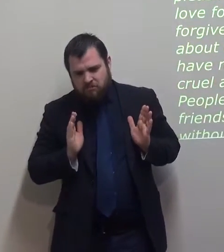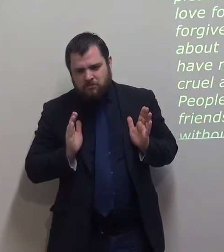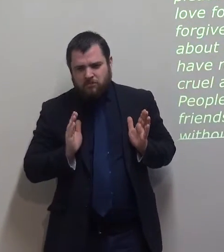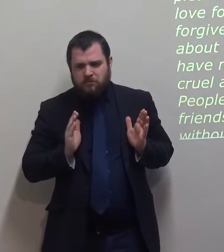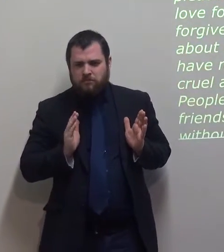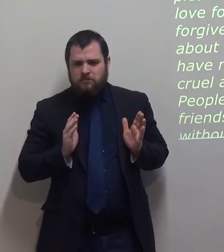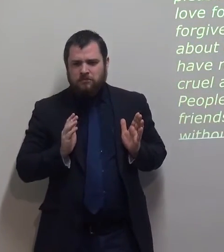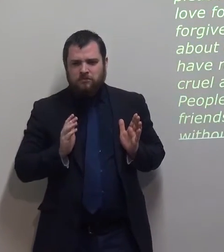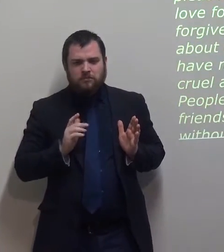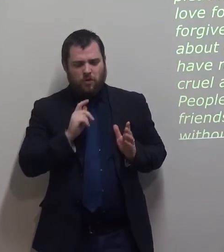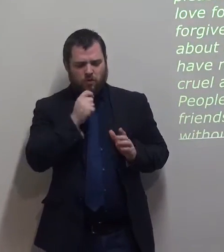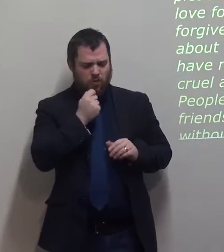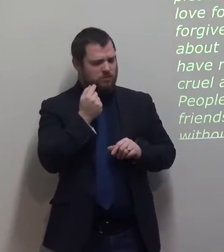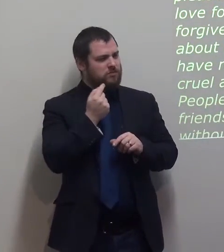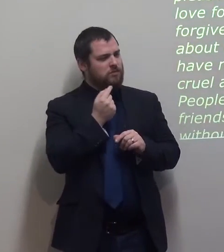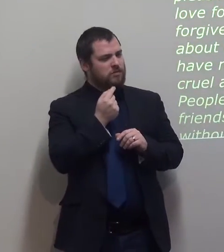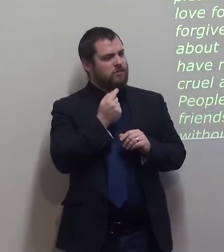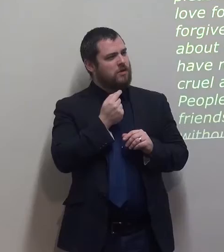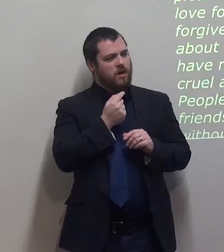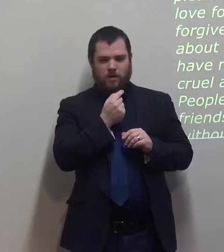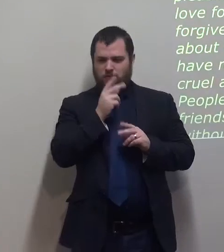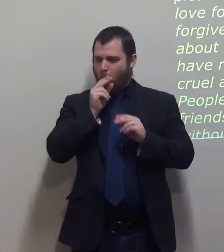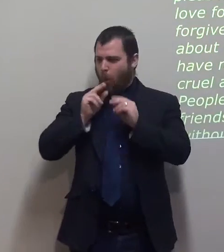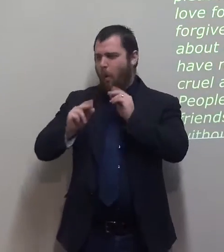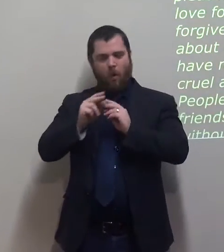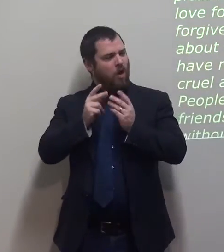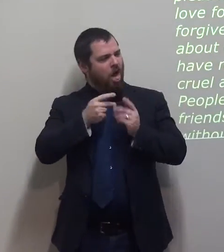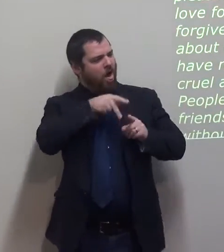They will talk about others to hurt them and will have no self-control.